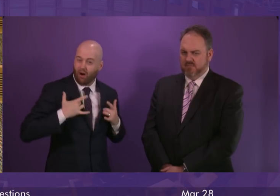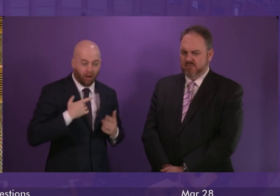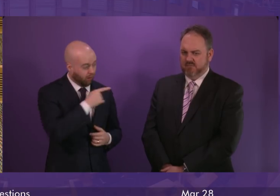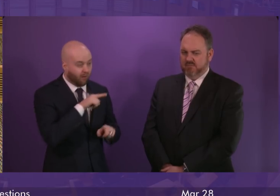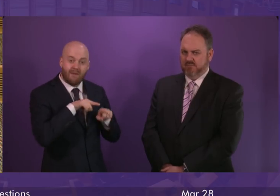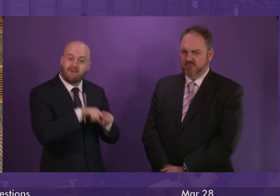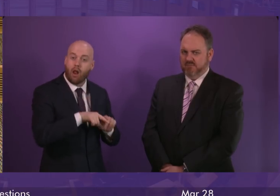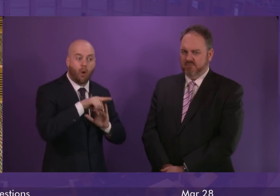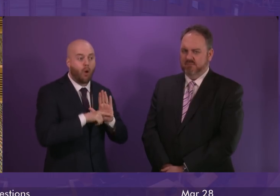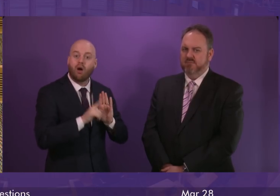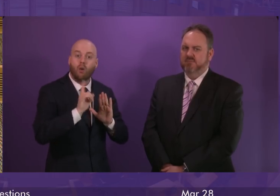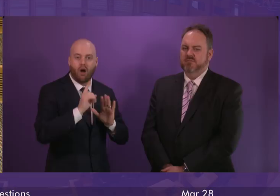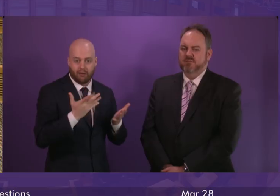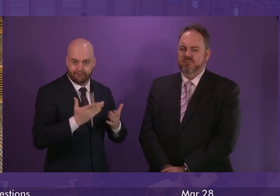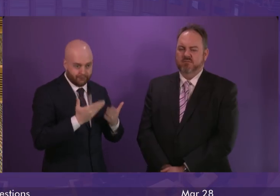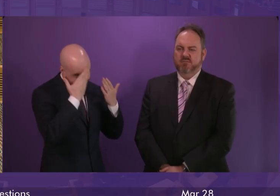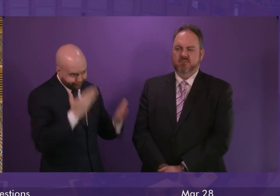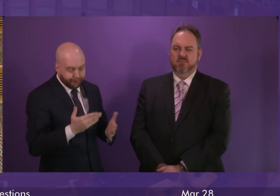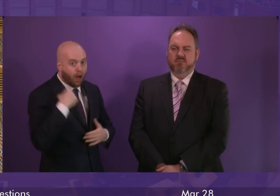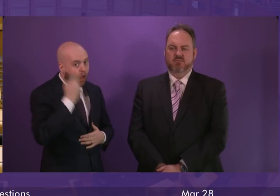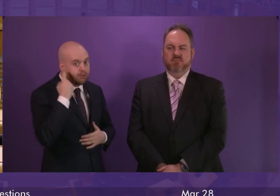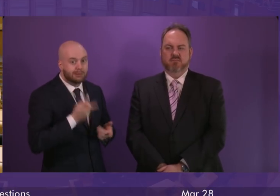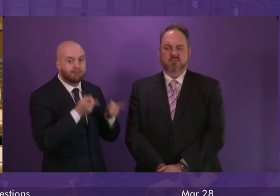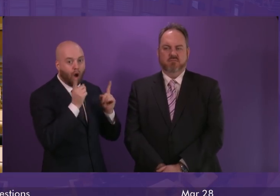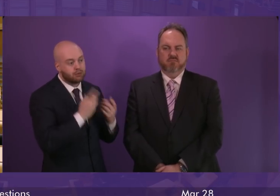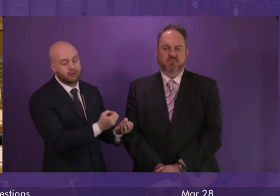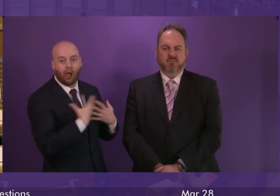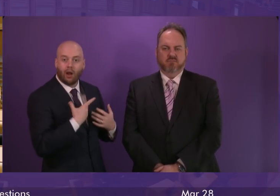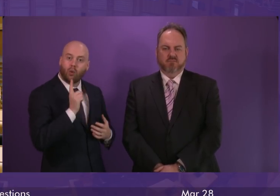by is doing whatever their London bosses have told them to do.